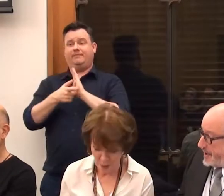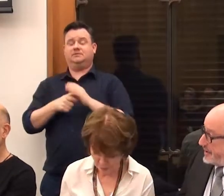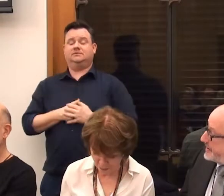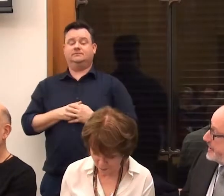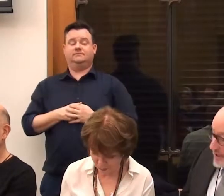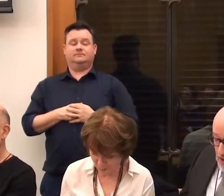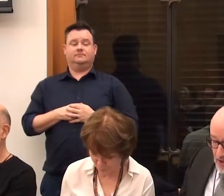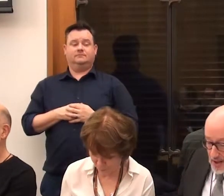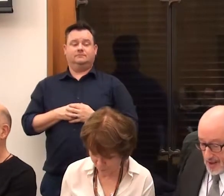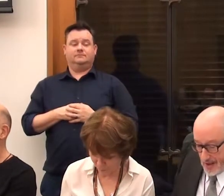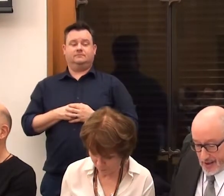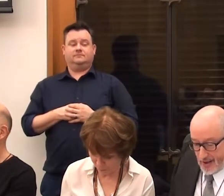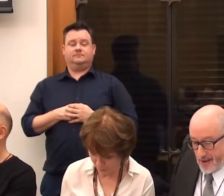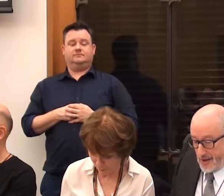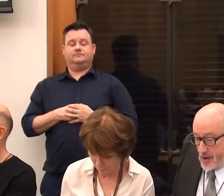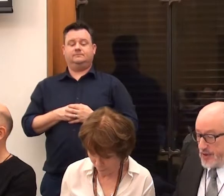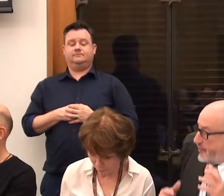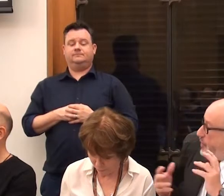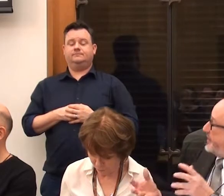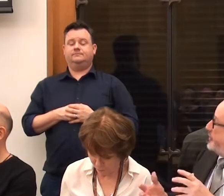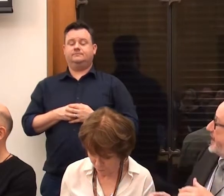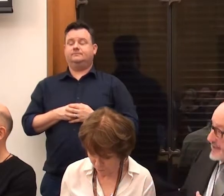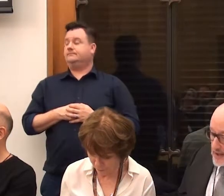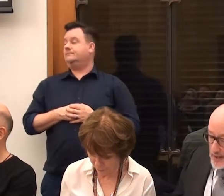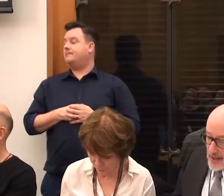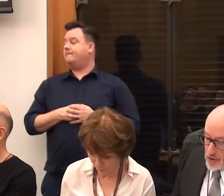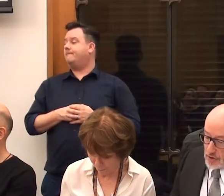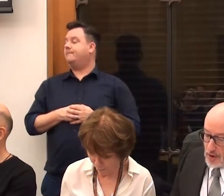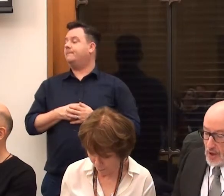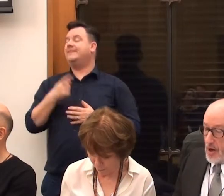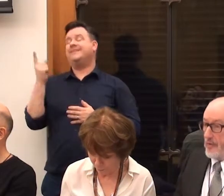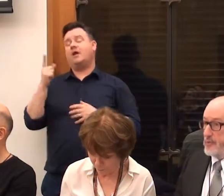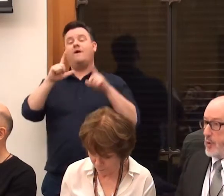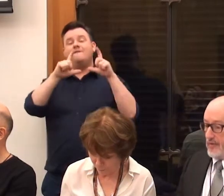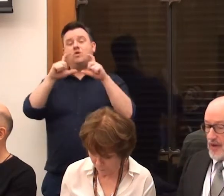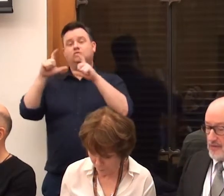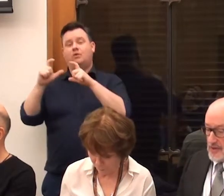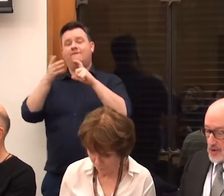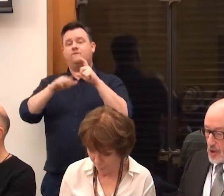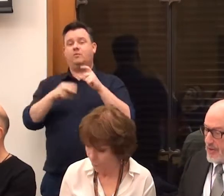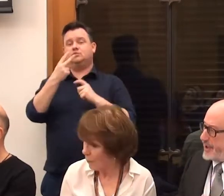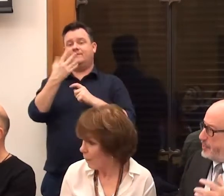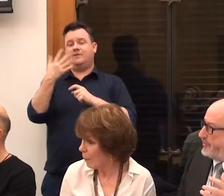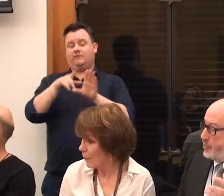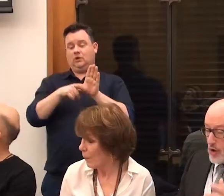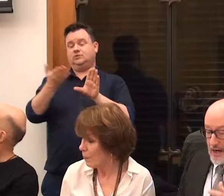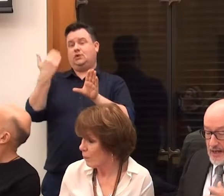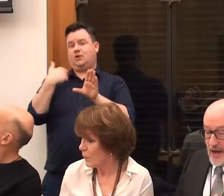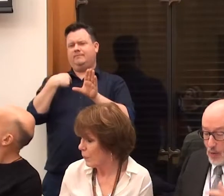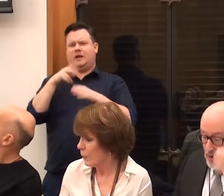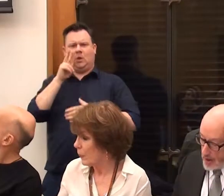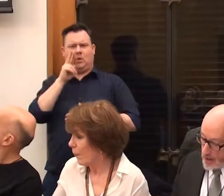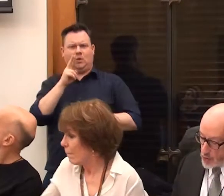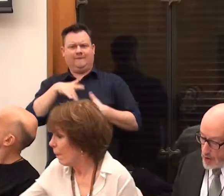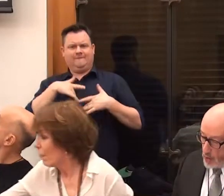Okay, next slide. So, these photographs from the Endaka collection are from 25 years ago, but they could be from right